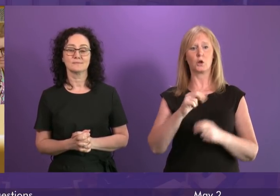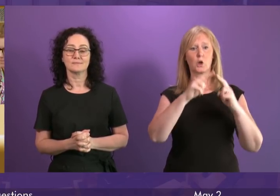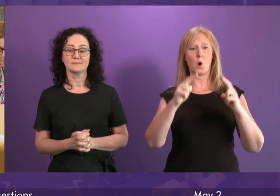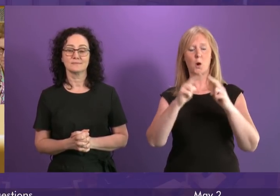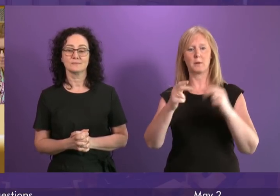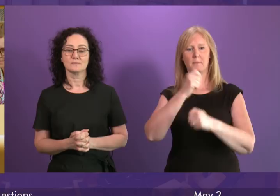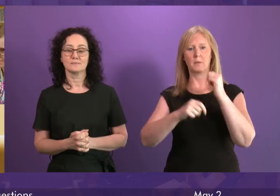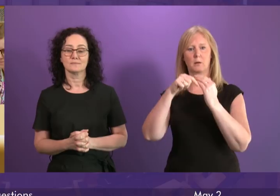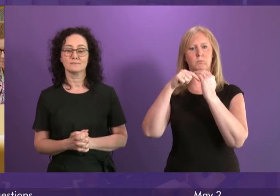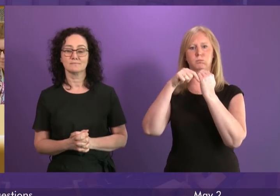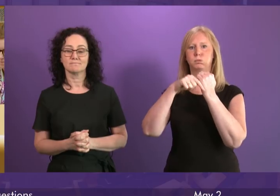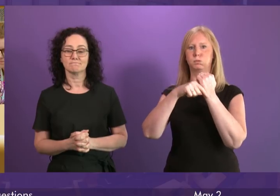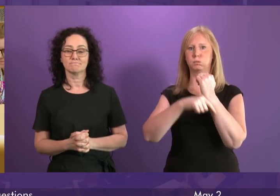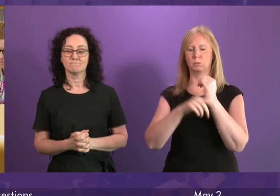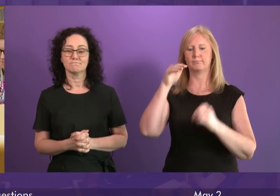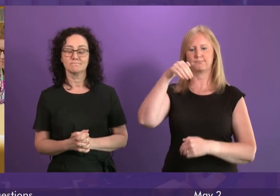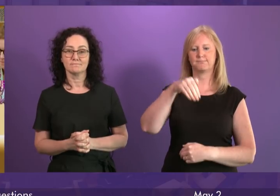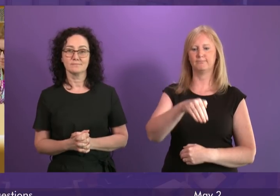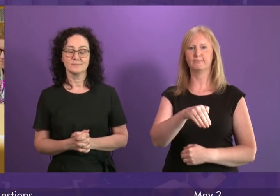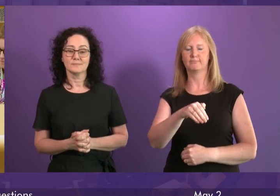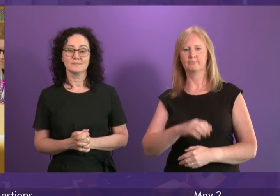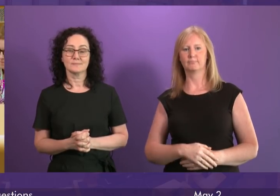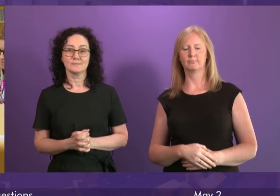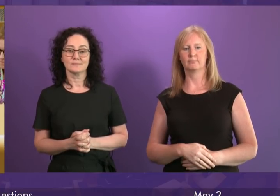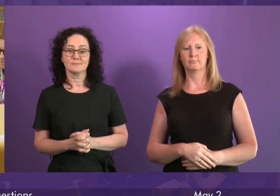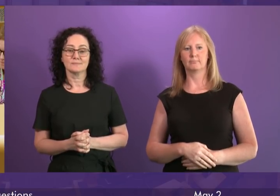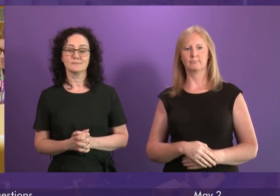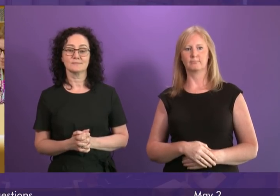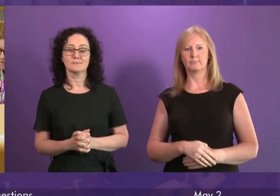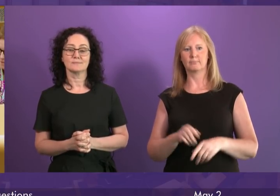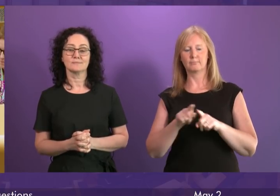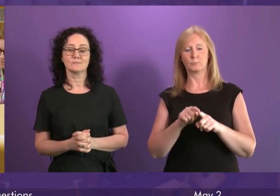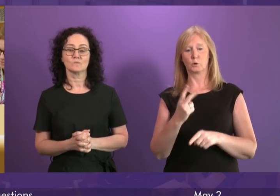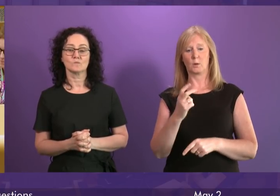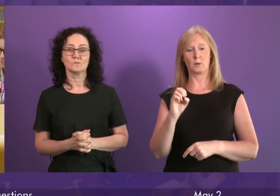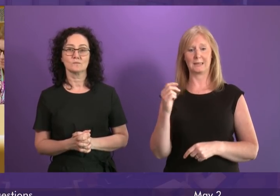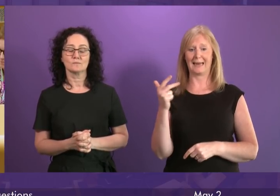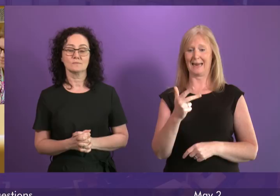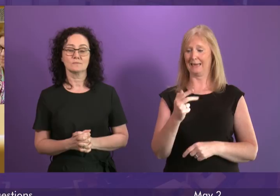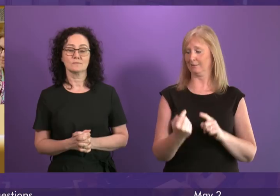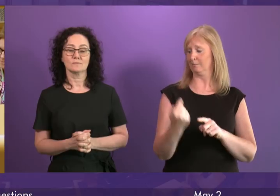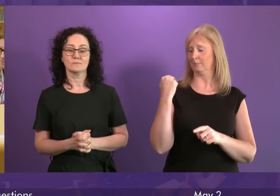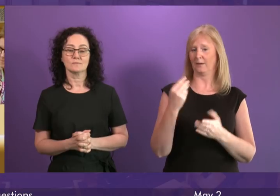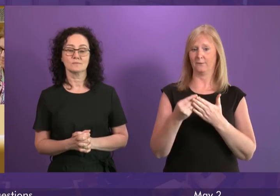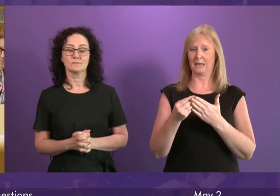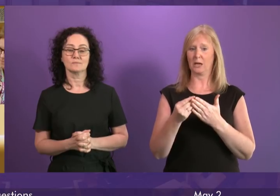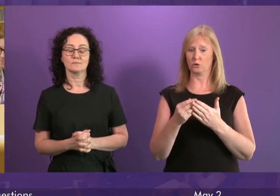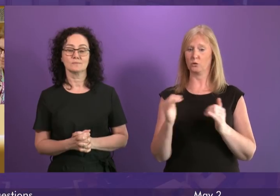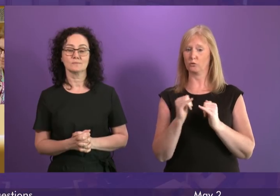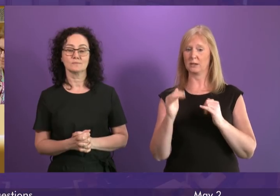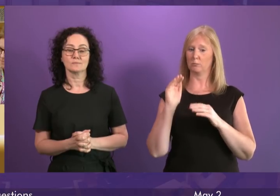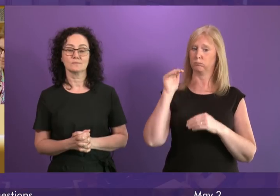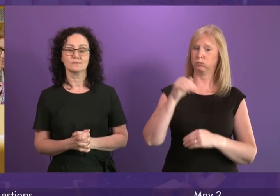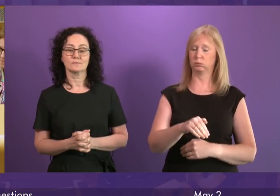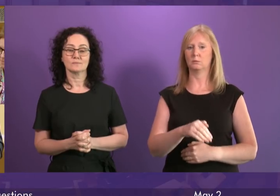similar to that seen during the 2008 financial crisis. Now, I know the SNP don't like to hear